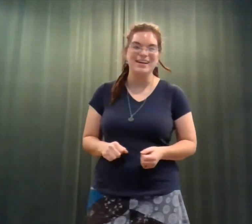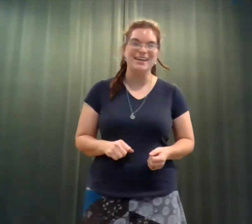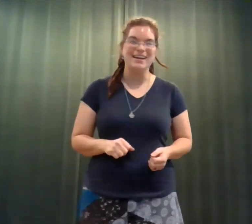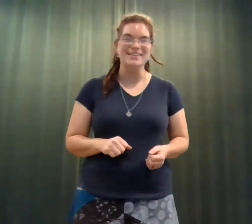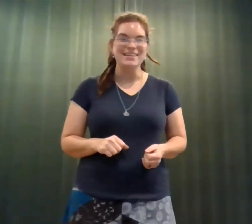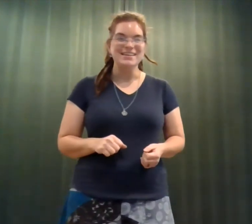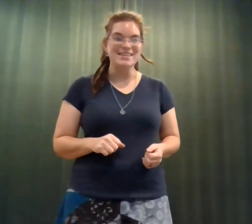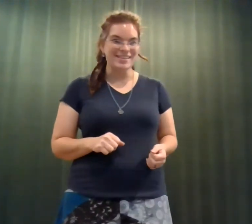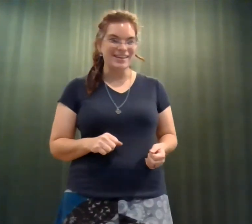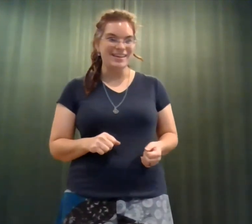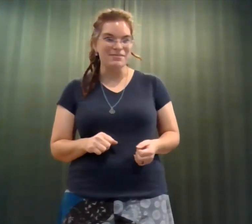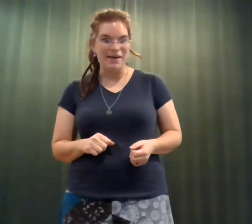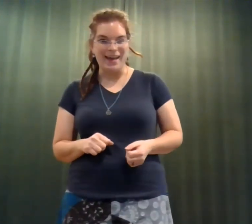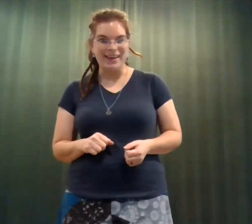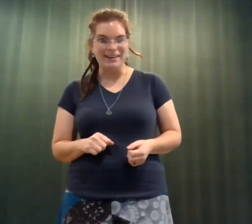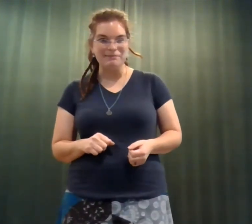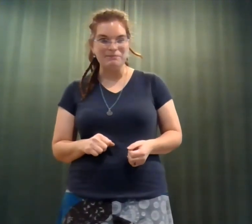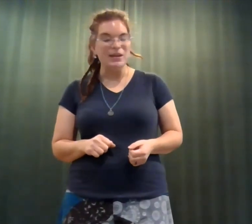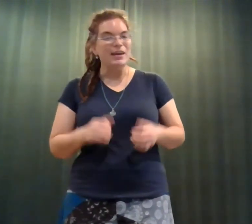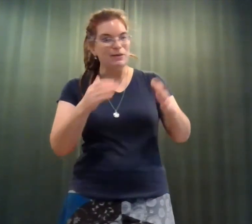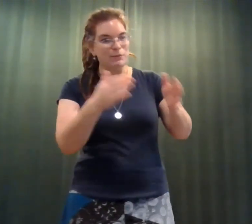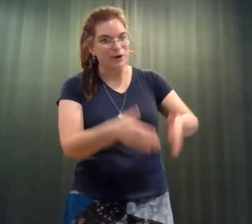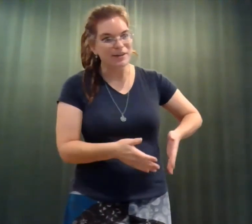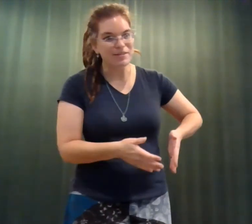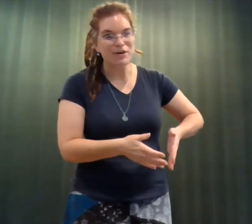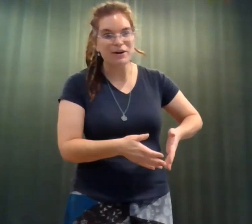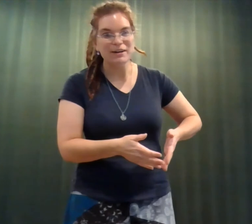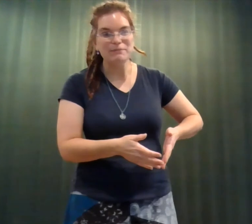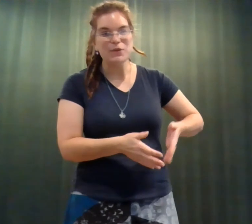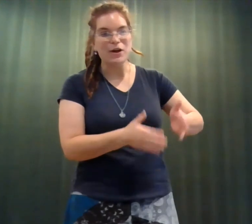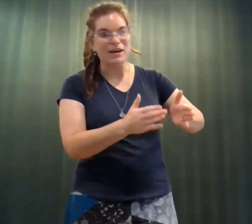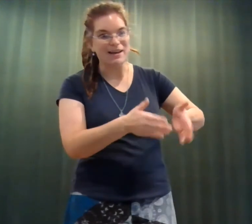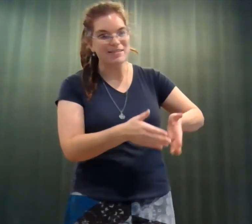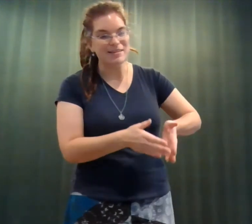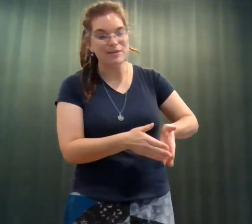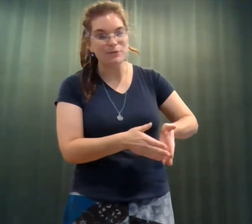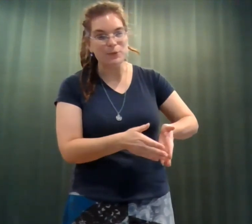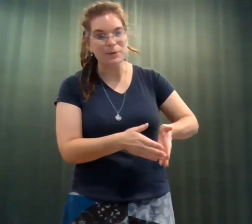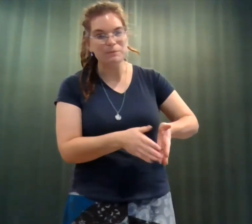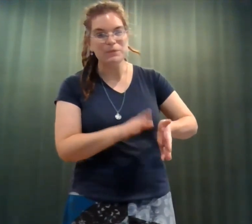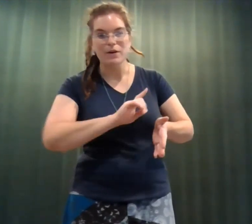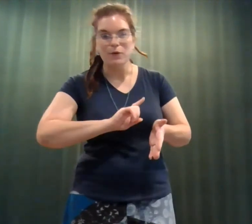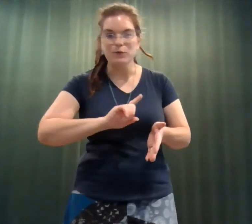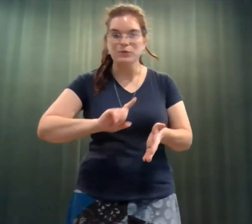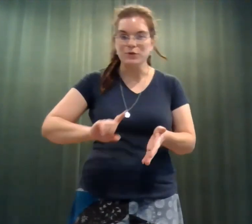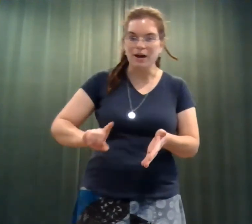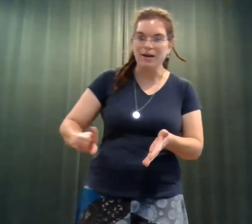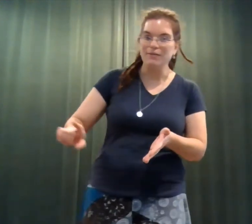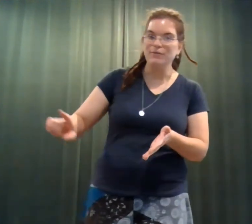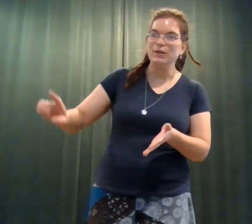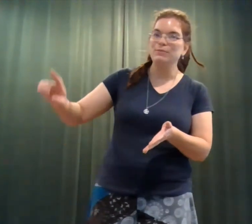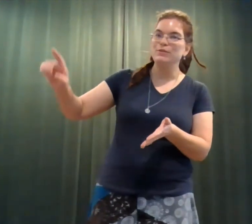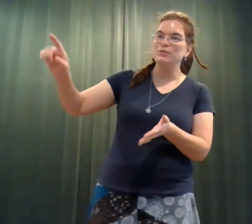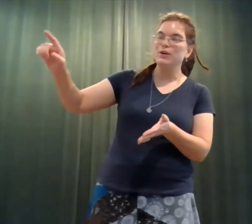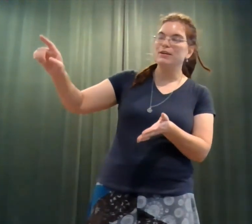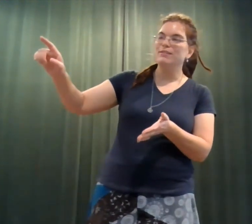night to see his Maggie. He'd park his car on I-64, travel up the trail,